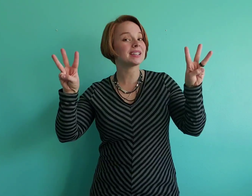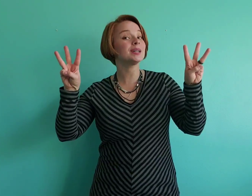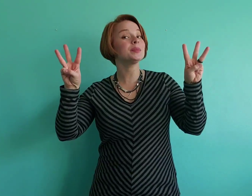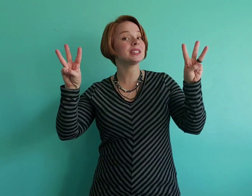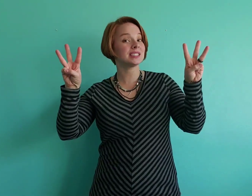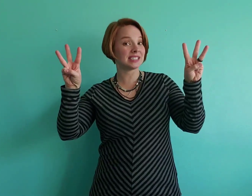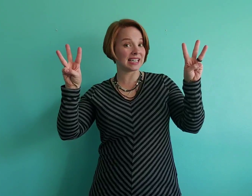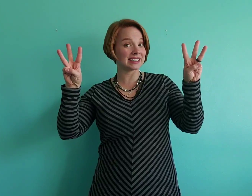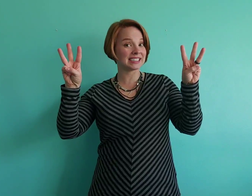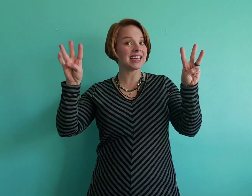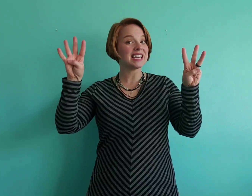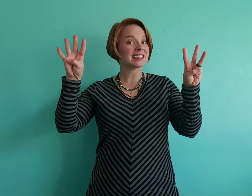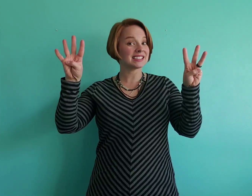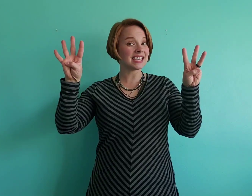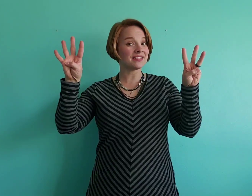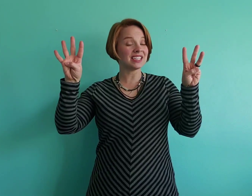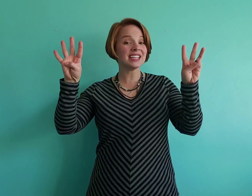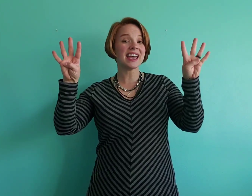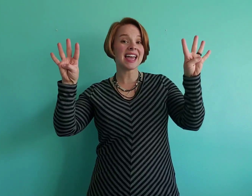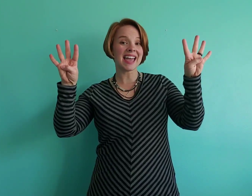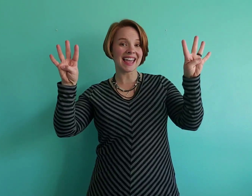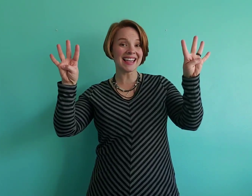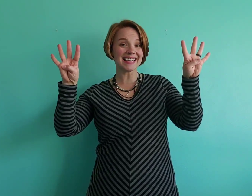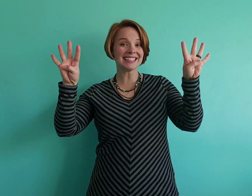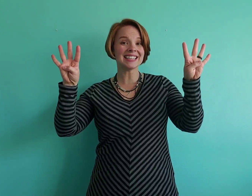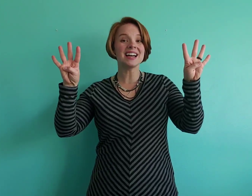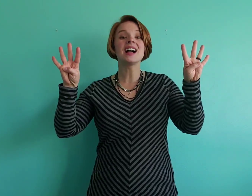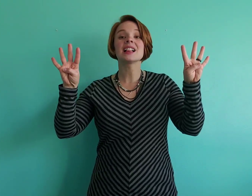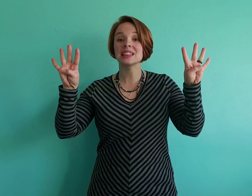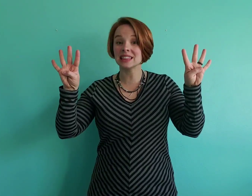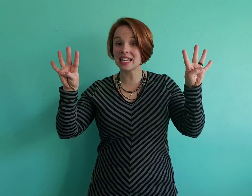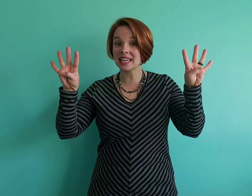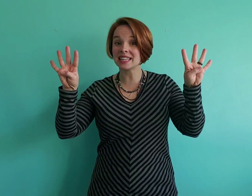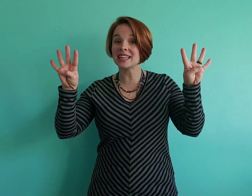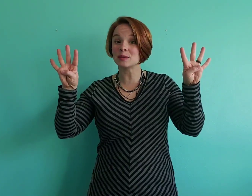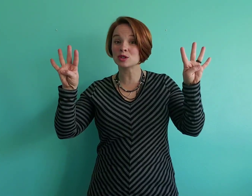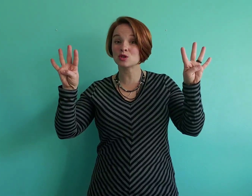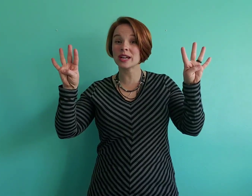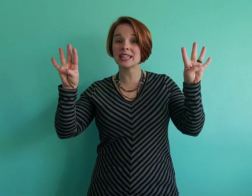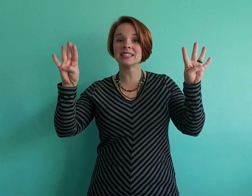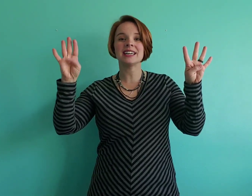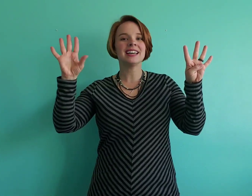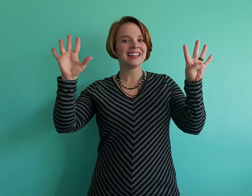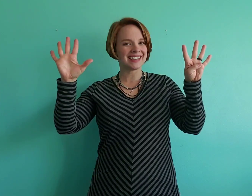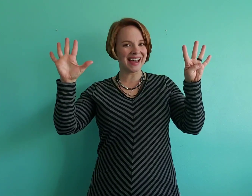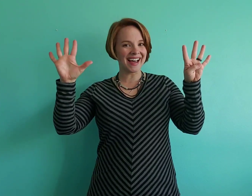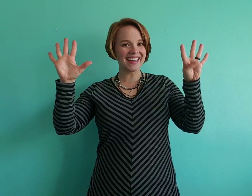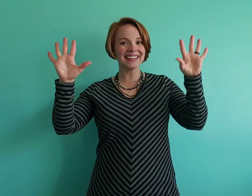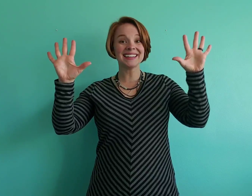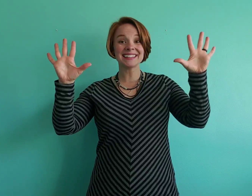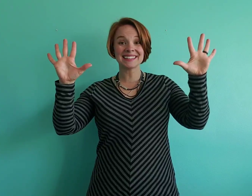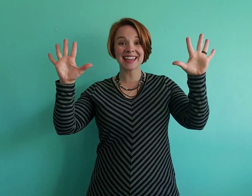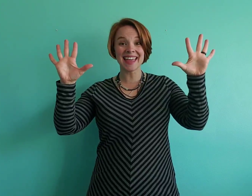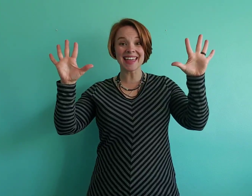pick up sticks. Seven, eight, lay them straight. Nine, ten,